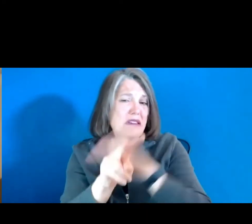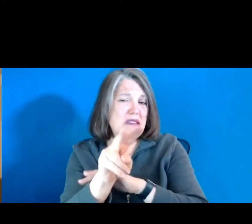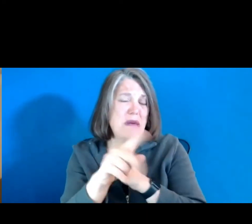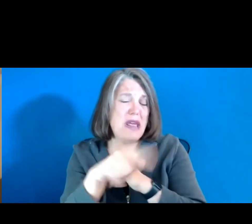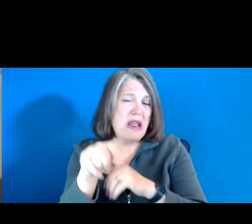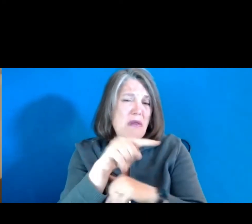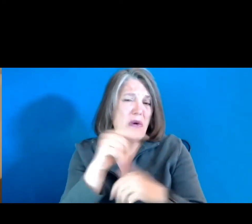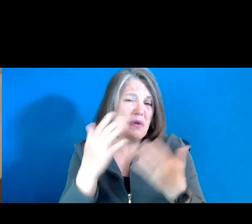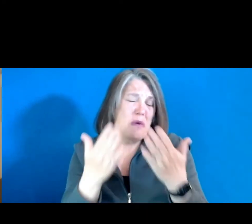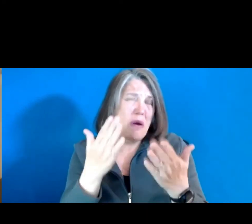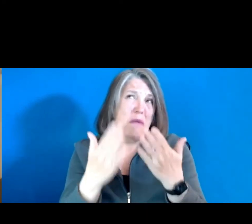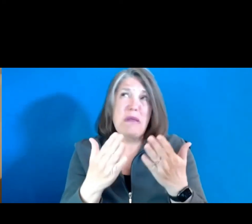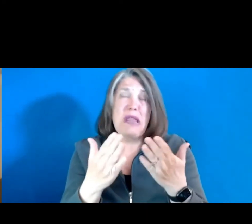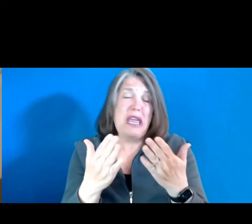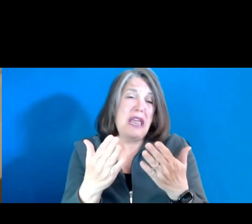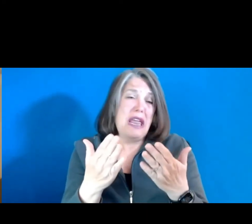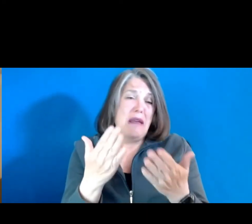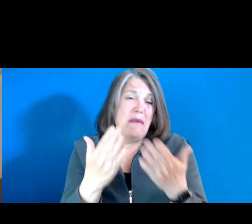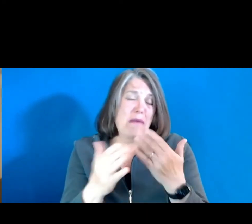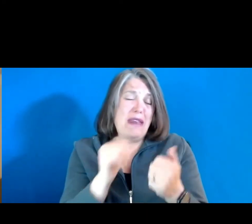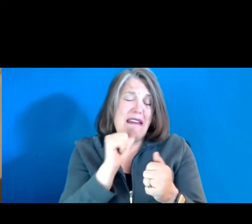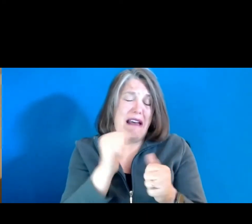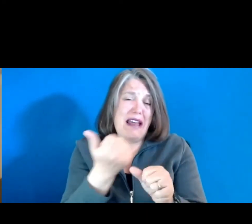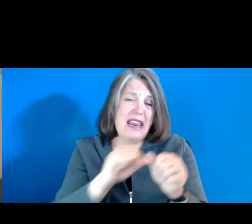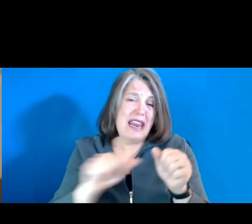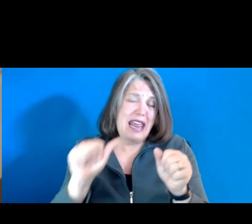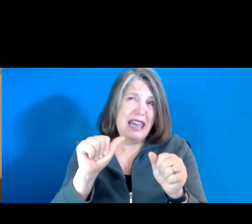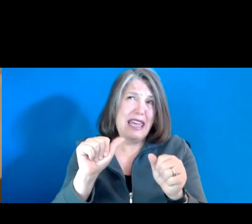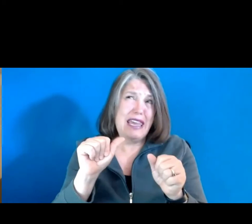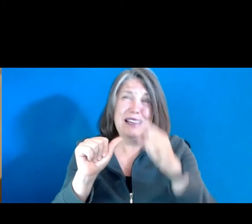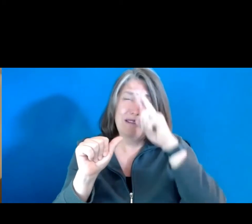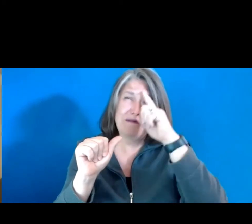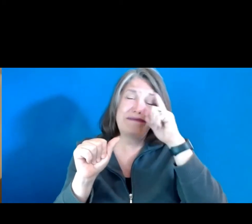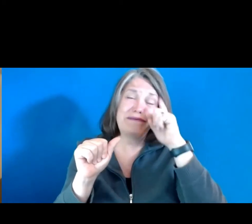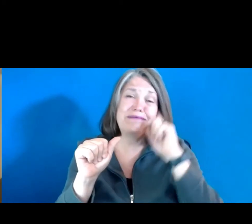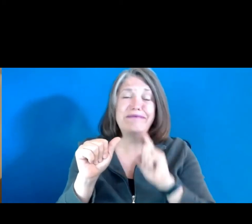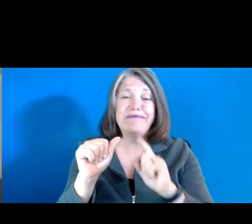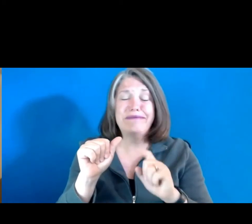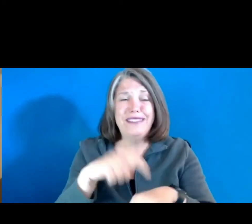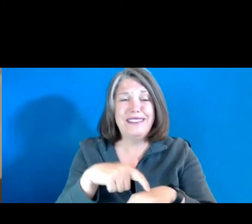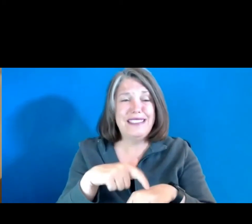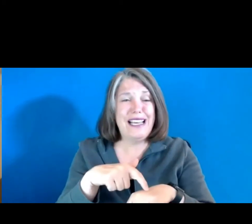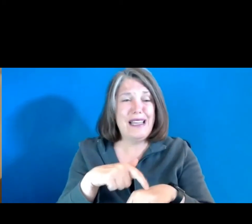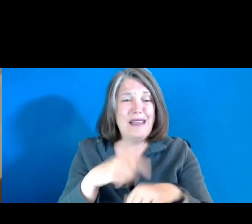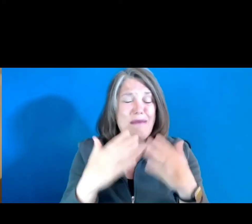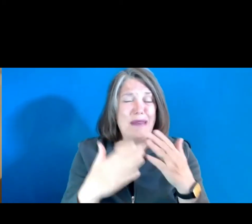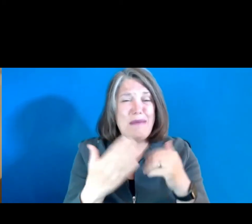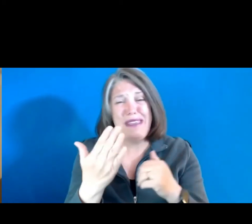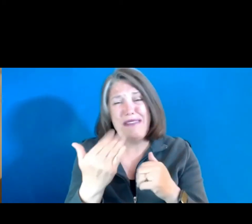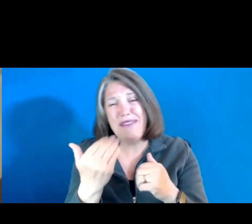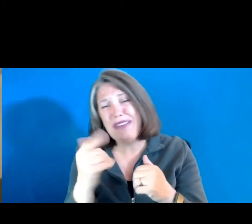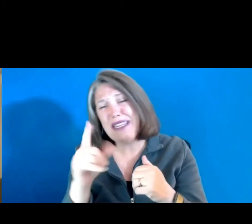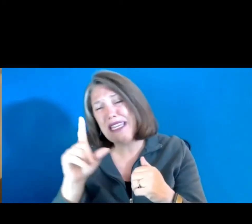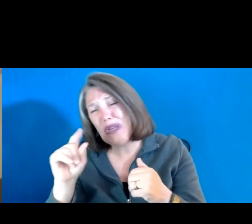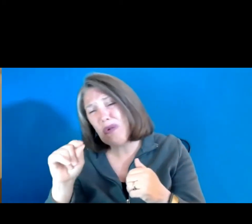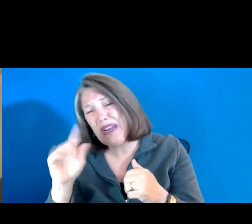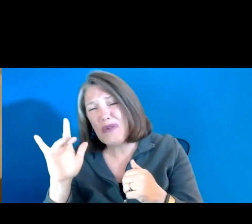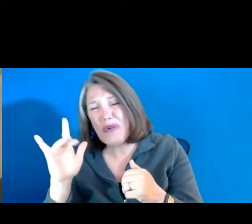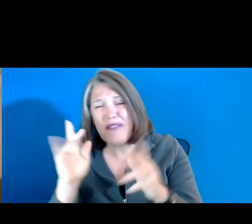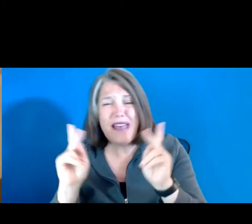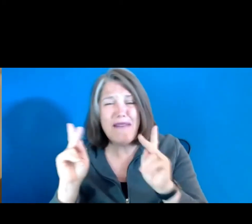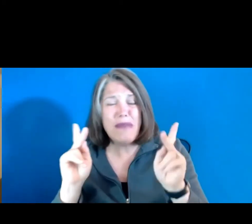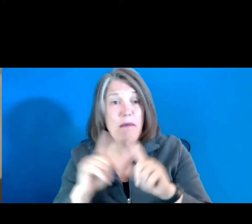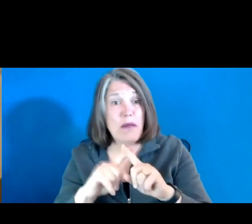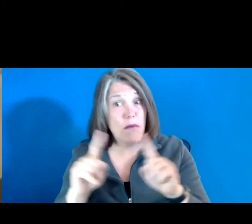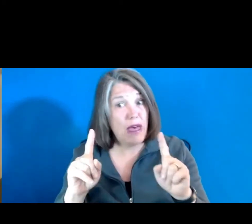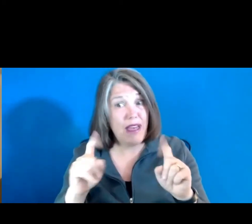probably won't be at any point in time more than 15, 20, 25 people. But because it is